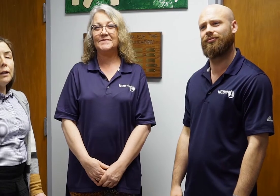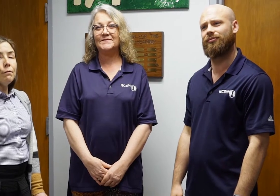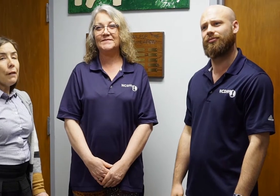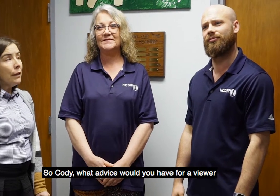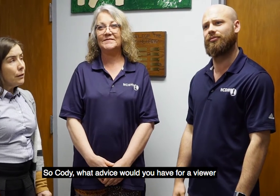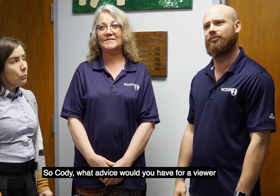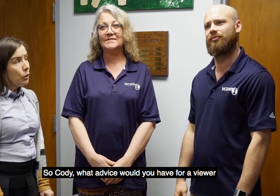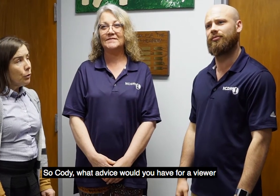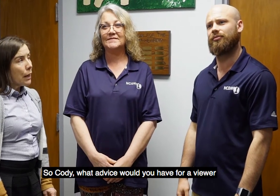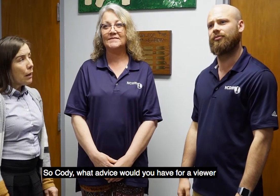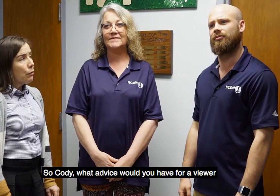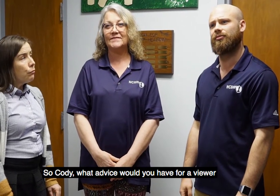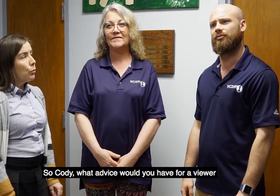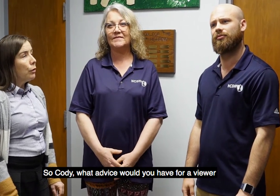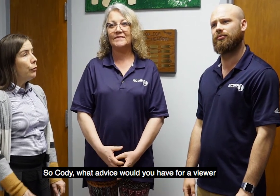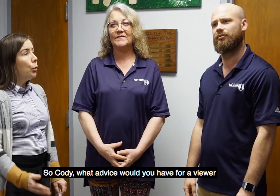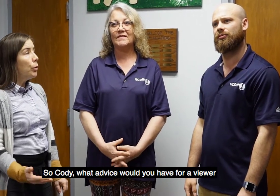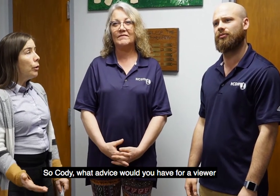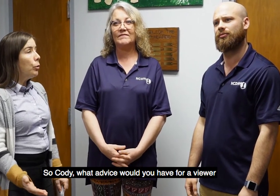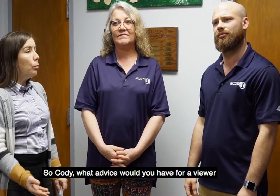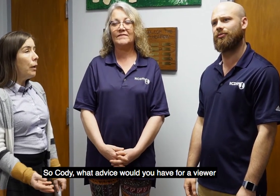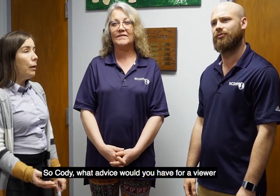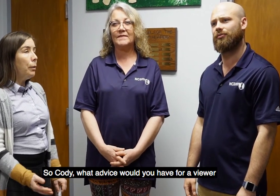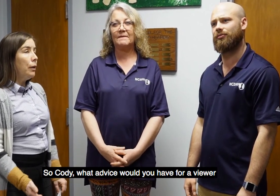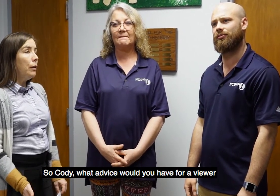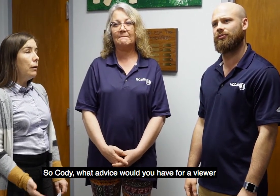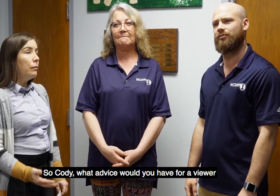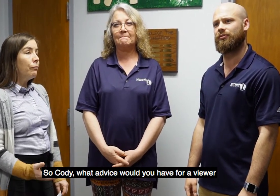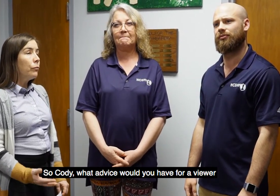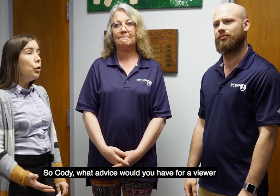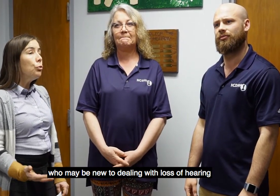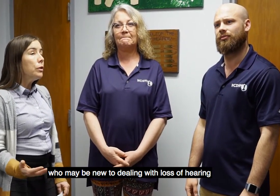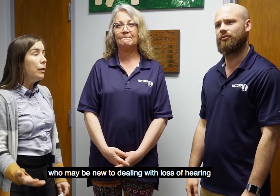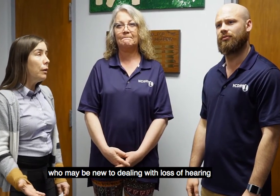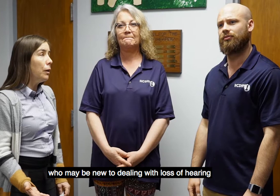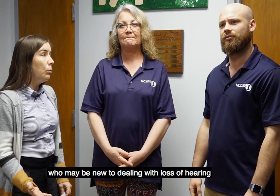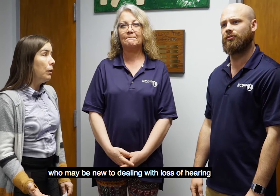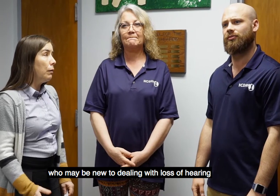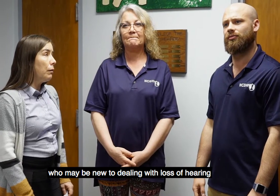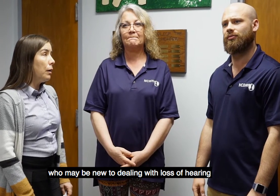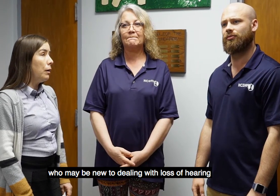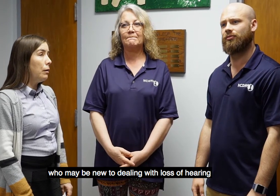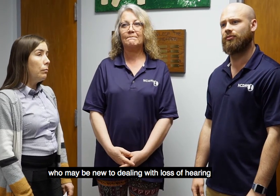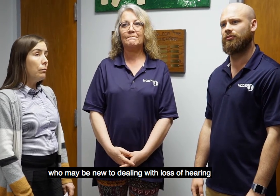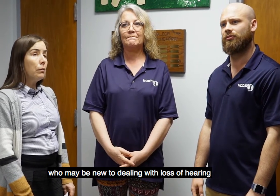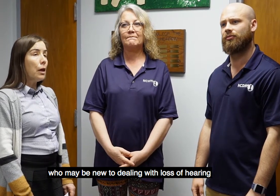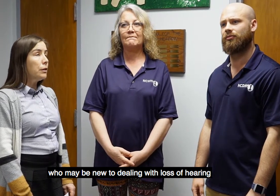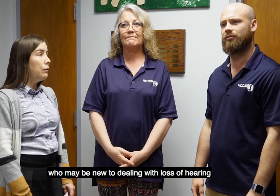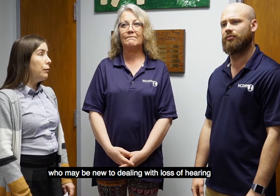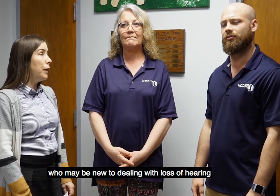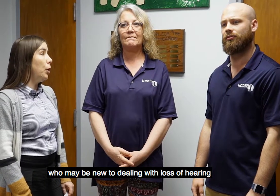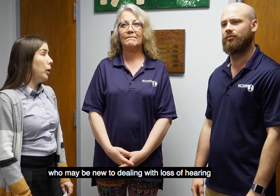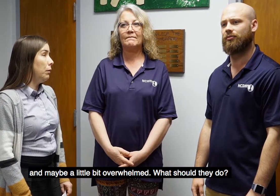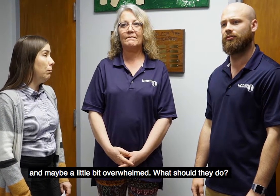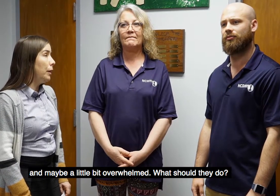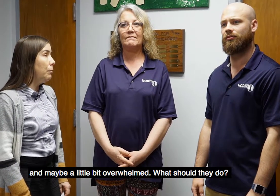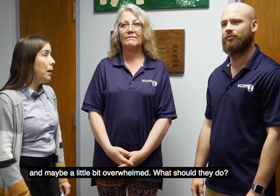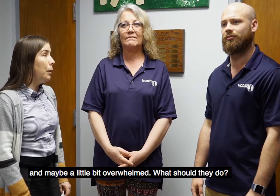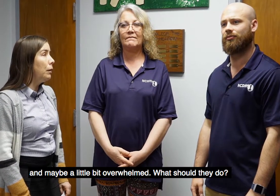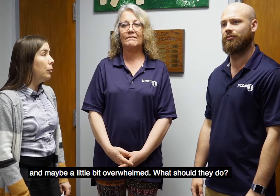advice would you have for a viewer who may be new to dealing with loss of hearing and may be a little